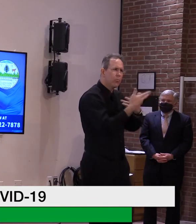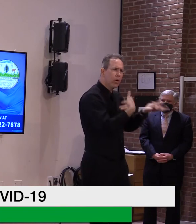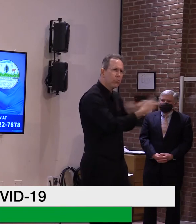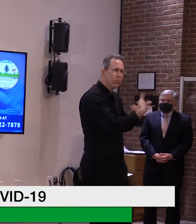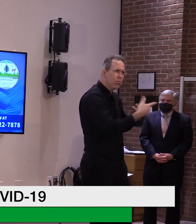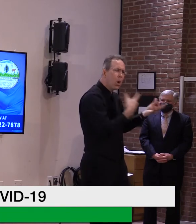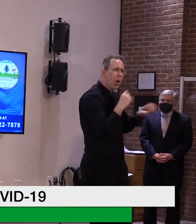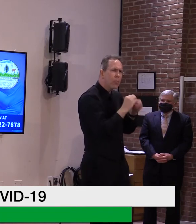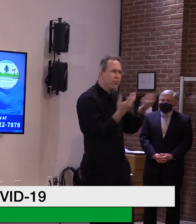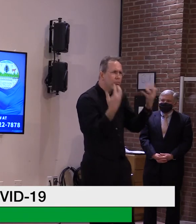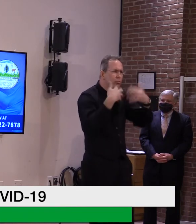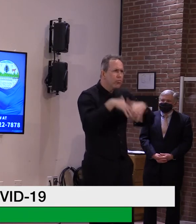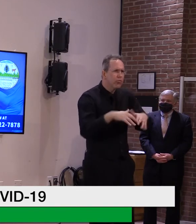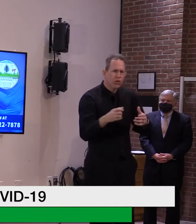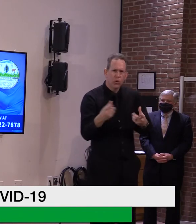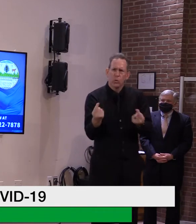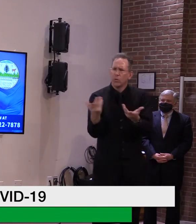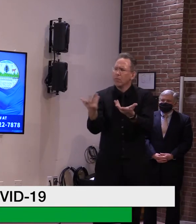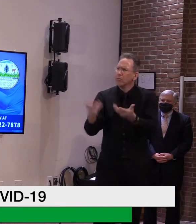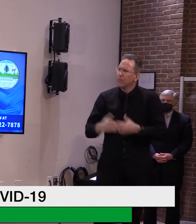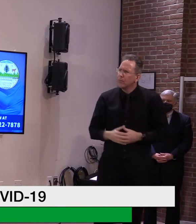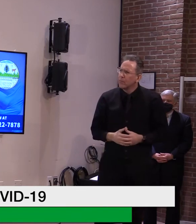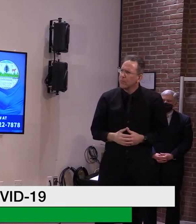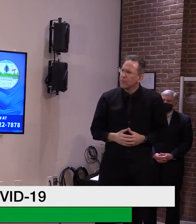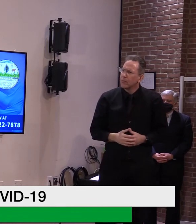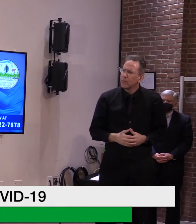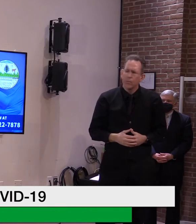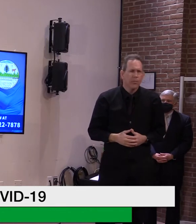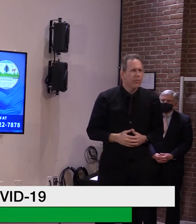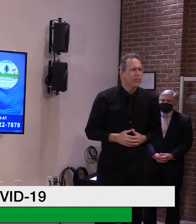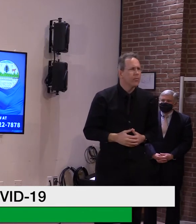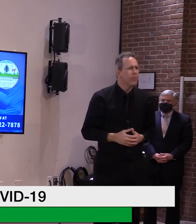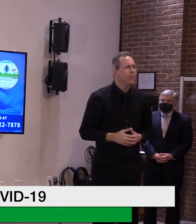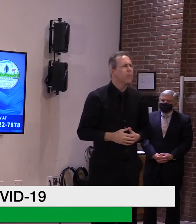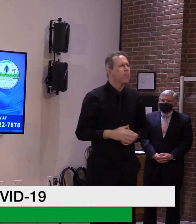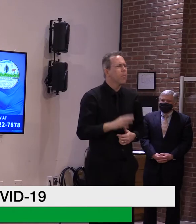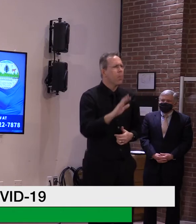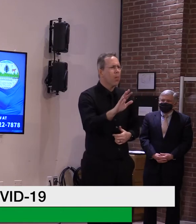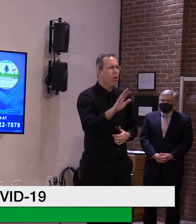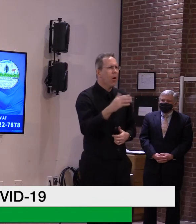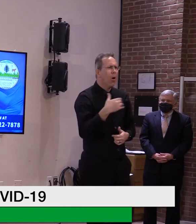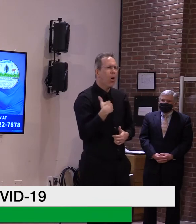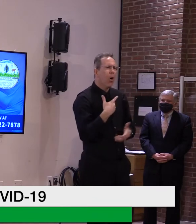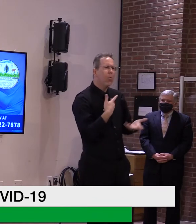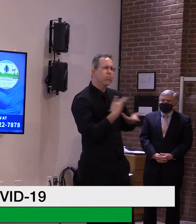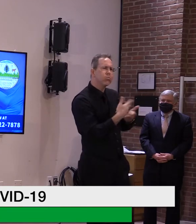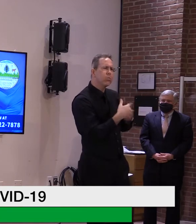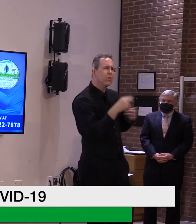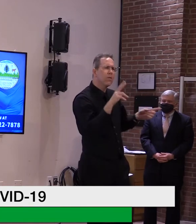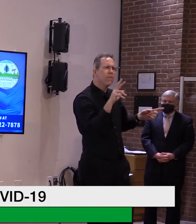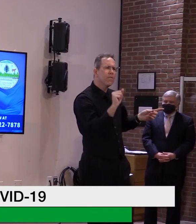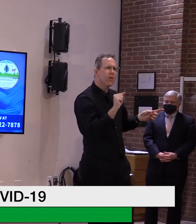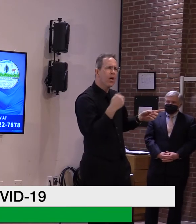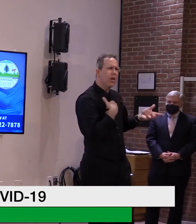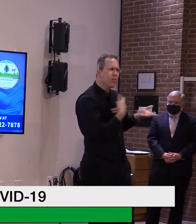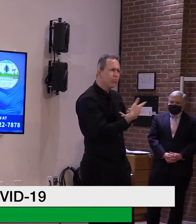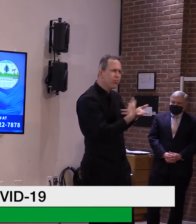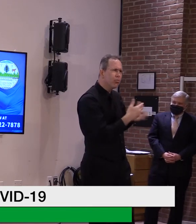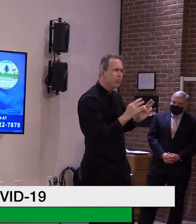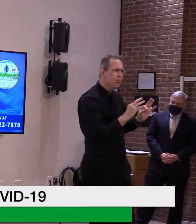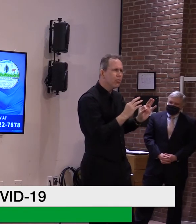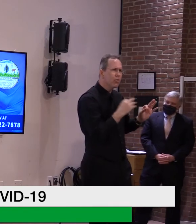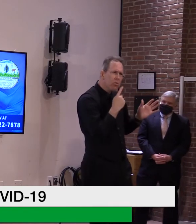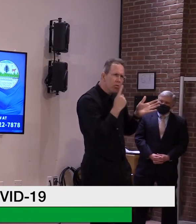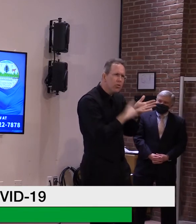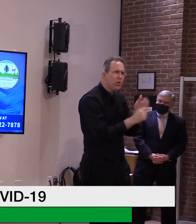I would say yes. Uh, we have been in communication with the VA, uh, in terms of, uh, trying to make sure that we, uh,